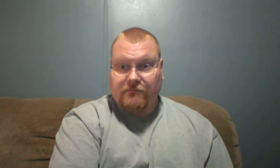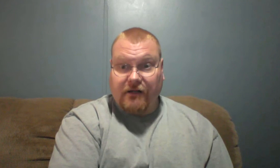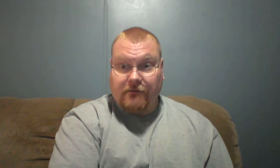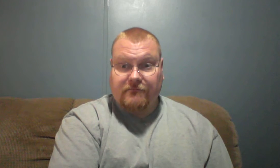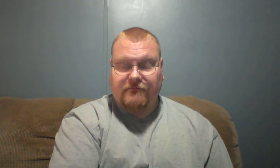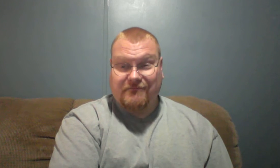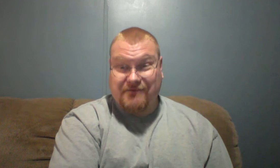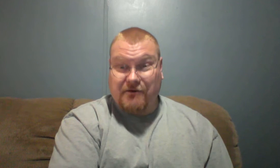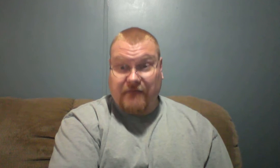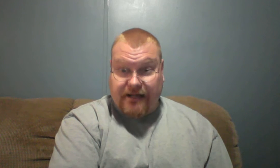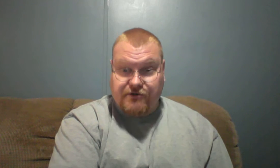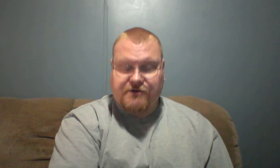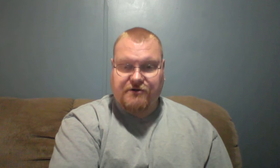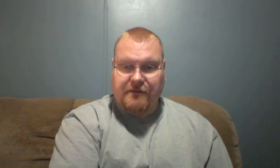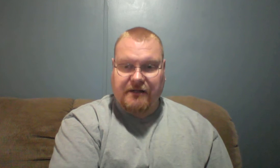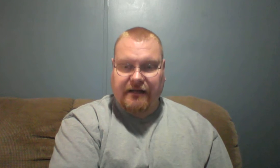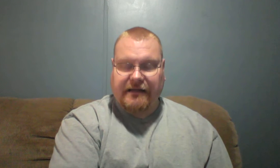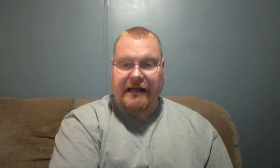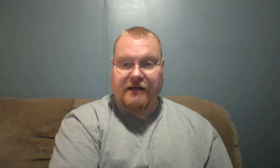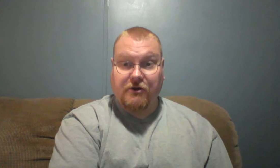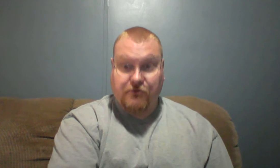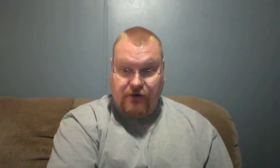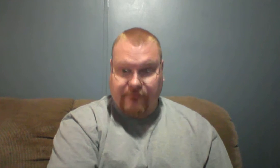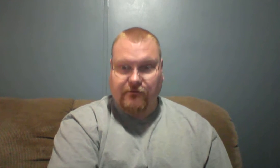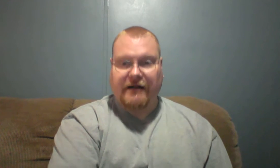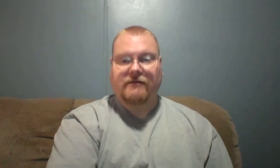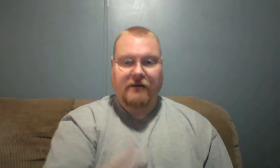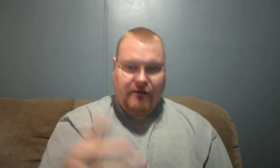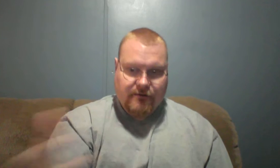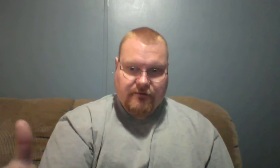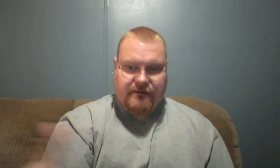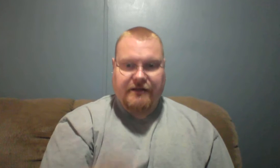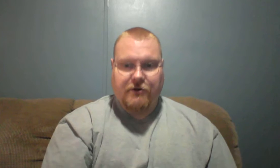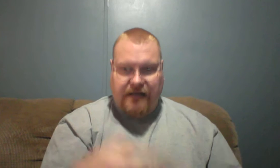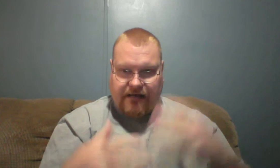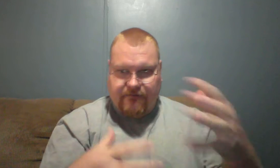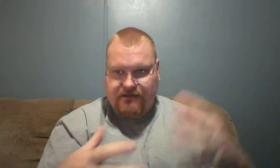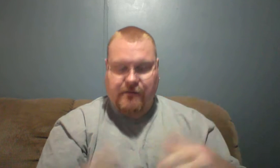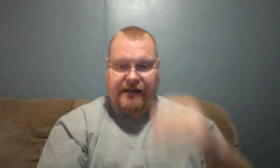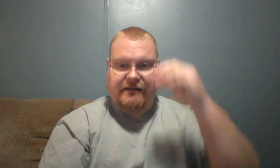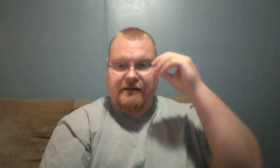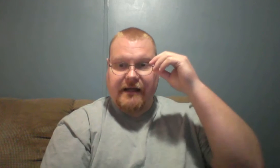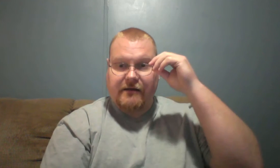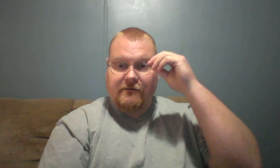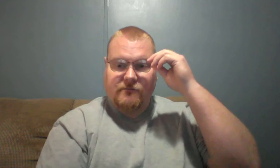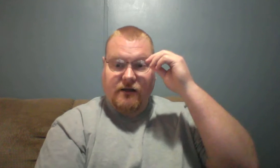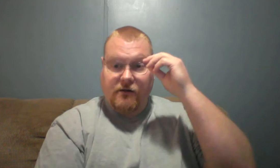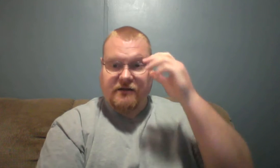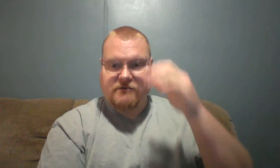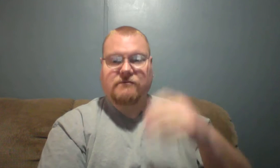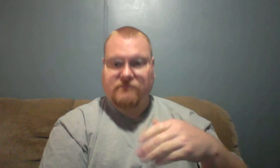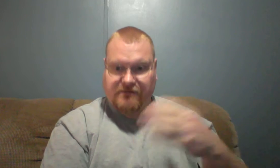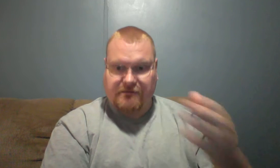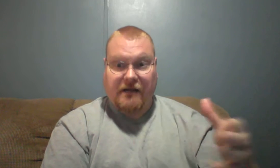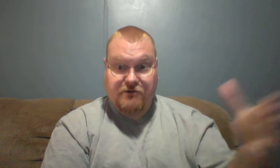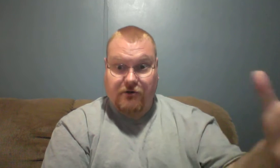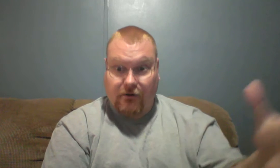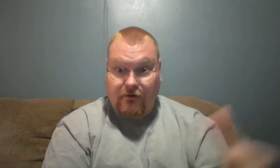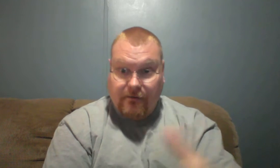you know, you're an evangelist or something like that and you travel around, then you're kind of expected and, you know, that sometimes you're not going to be